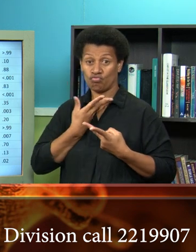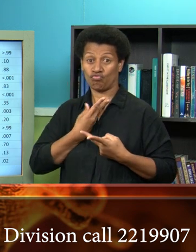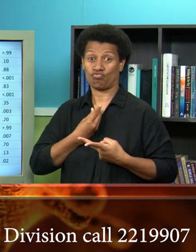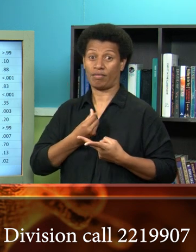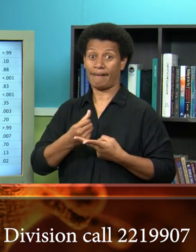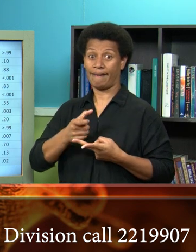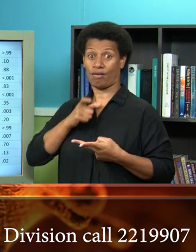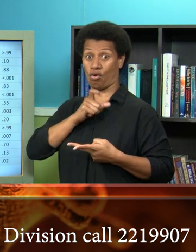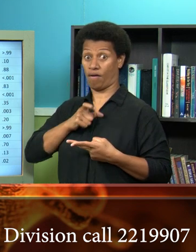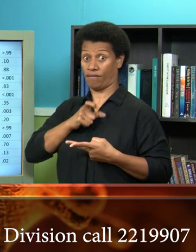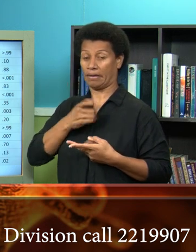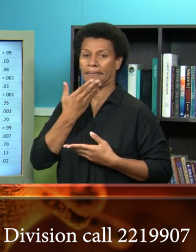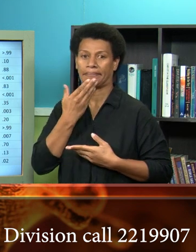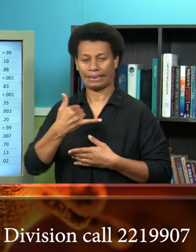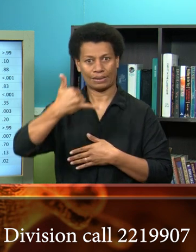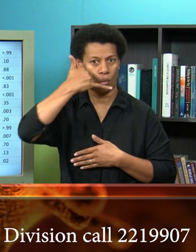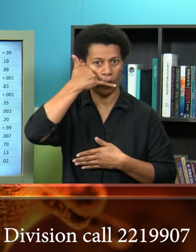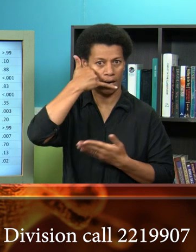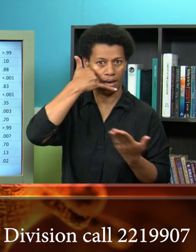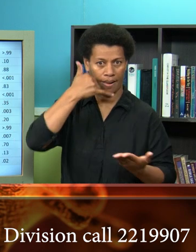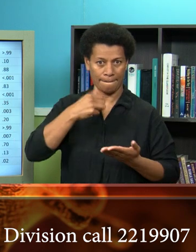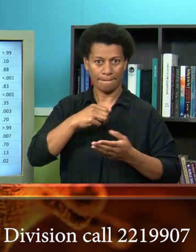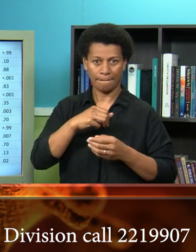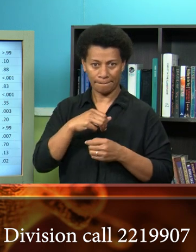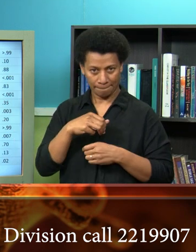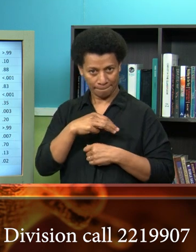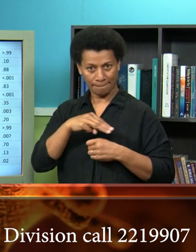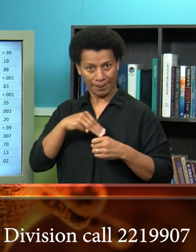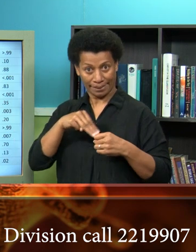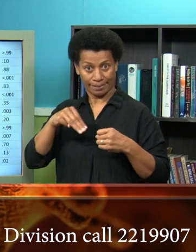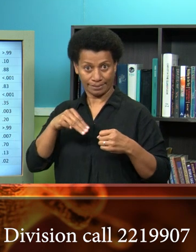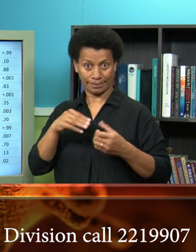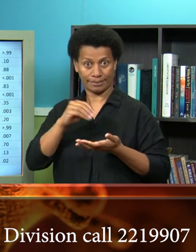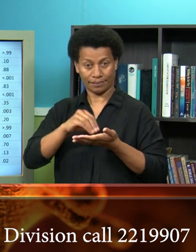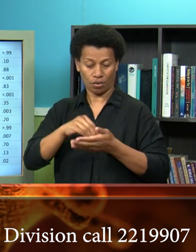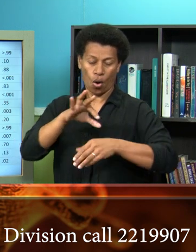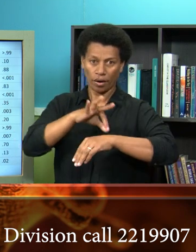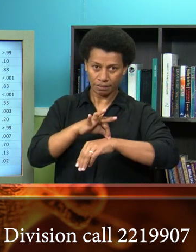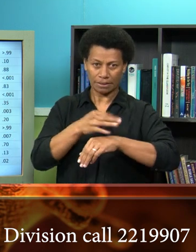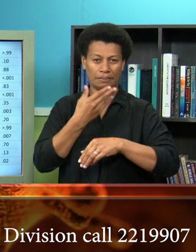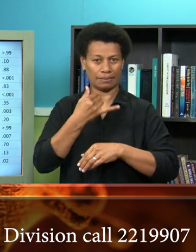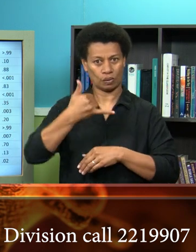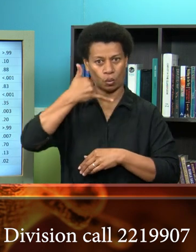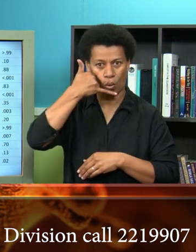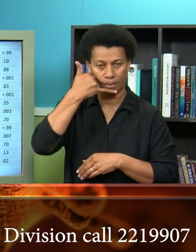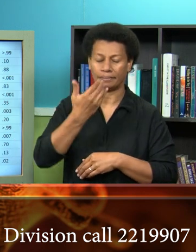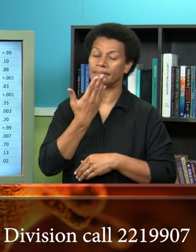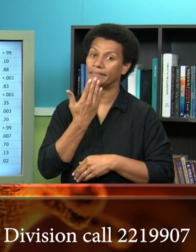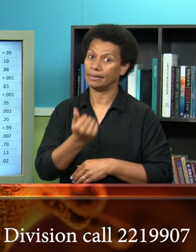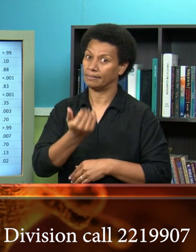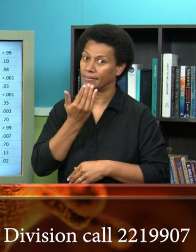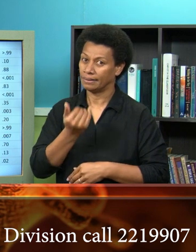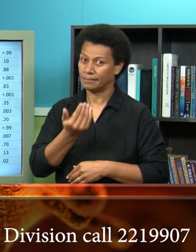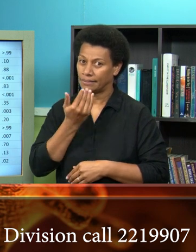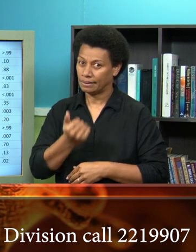the numbers provided by the ministry of health and medical services depending on the different areas that you are in please please please